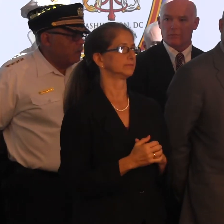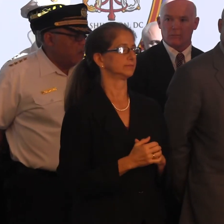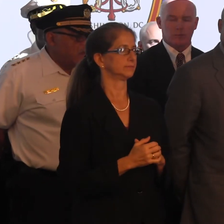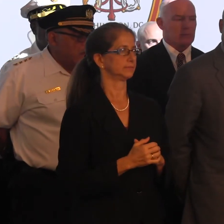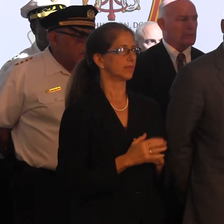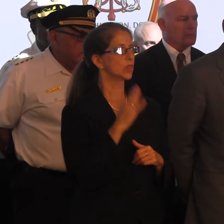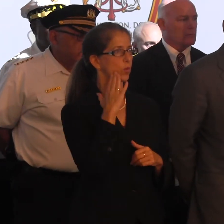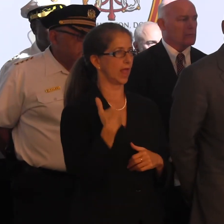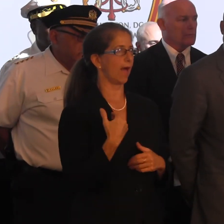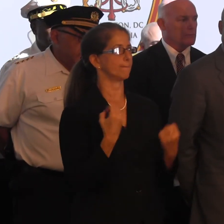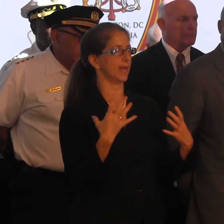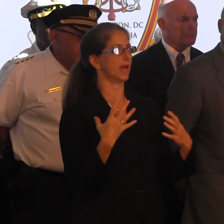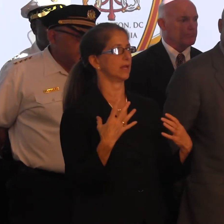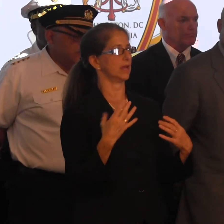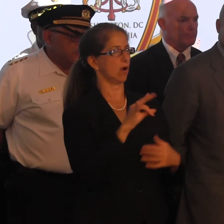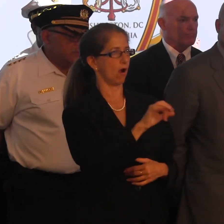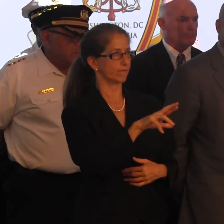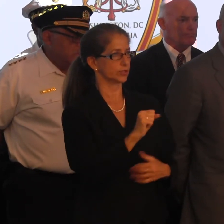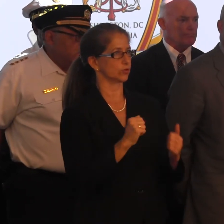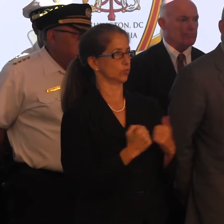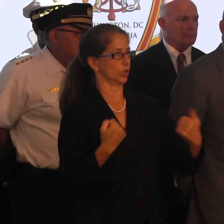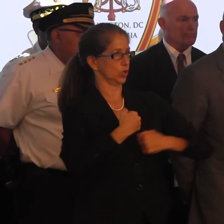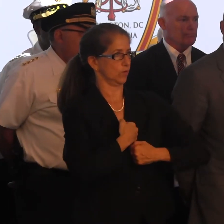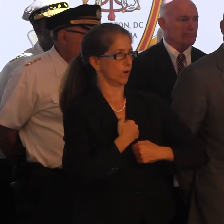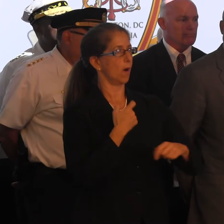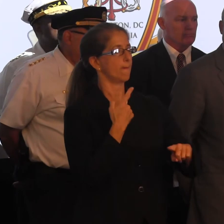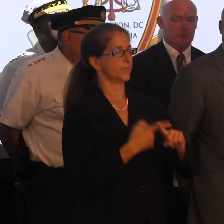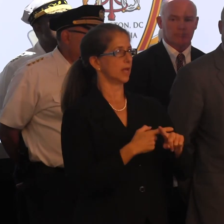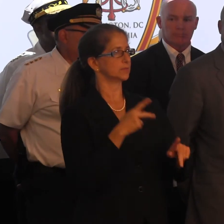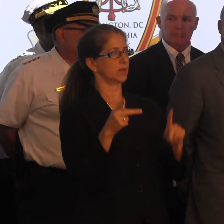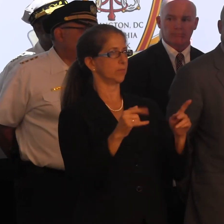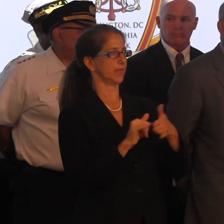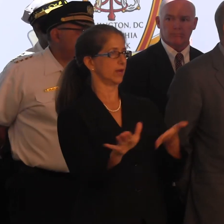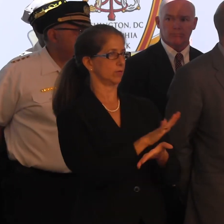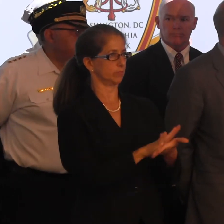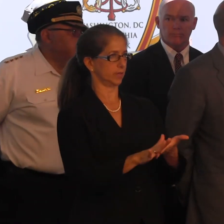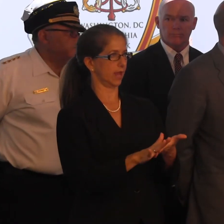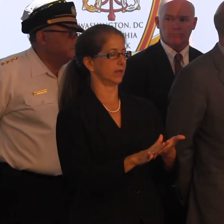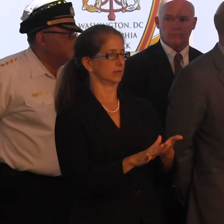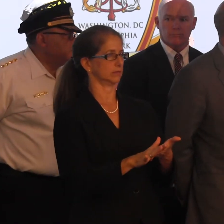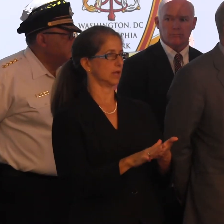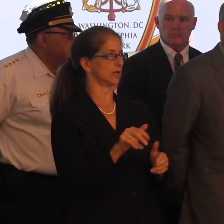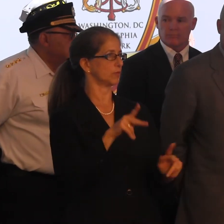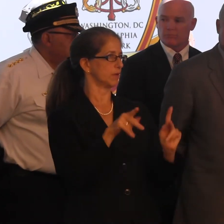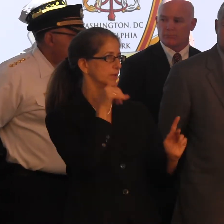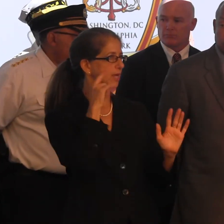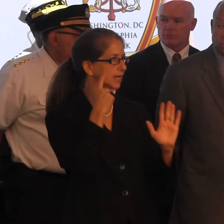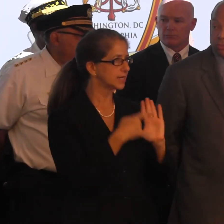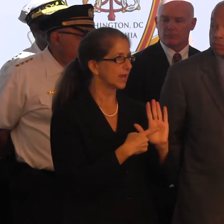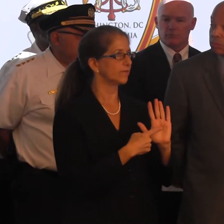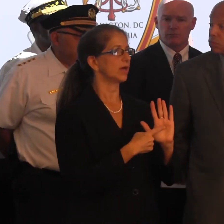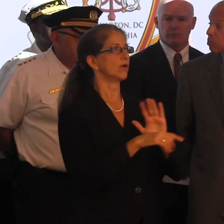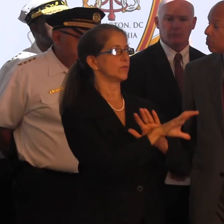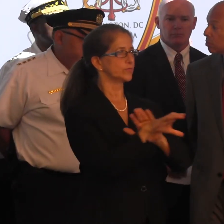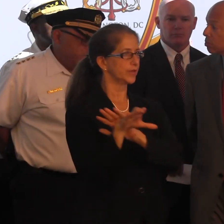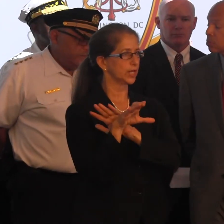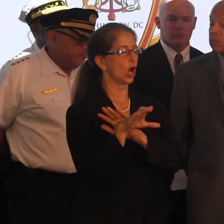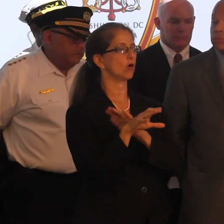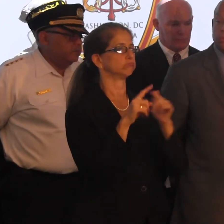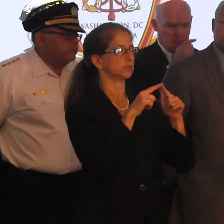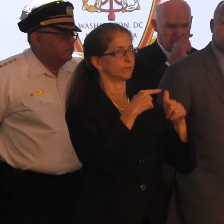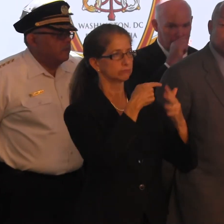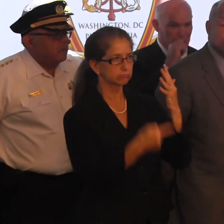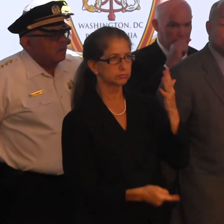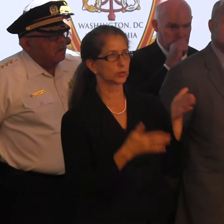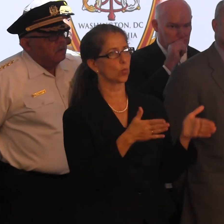uniform officers, plain clothes, who, of course, we won't identify, and other folks. mean, there's video. I mean, there are any number of